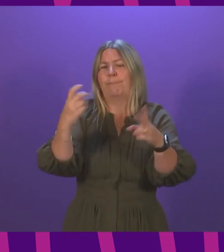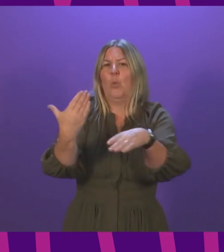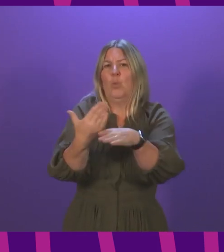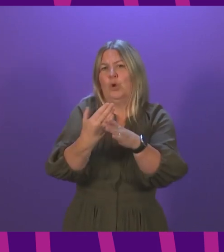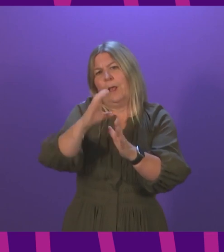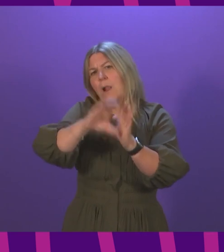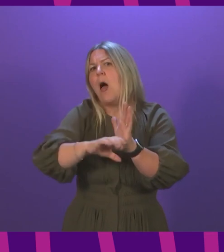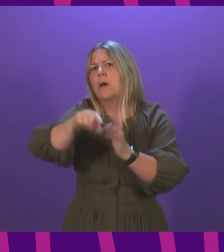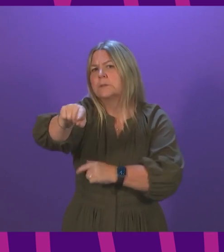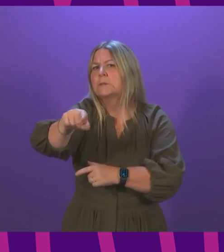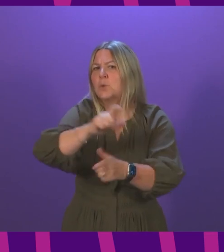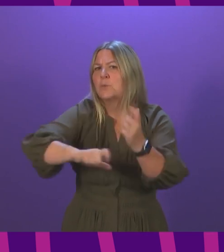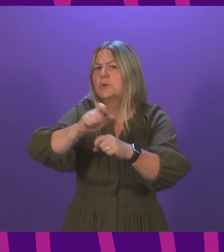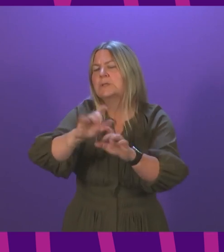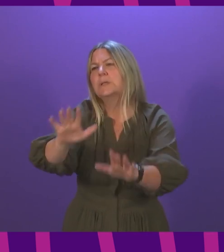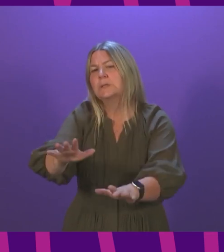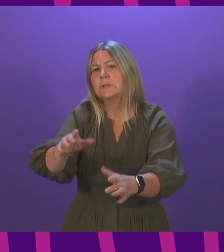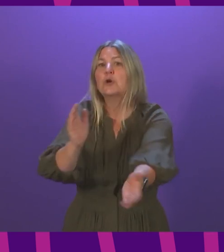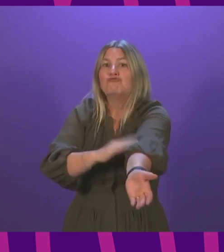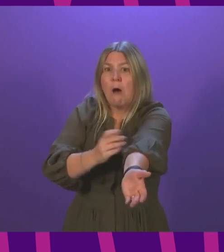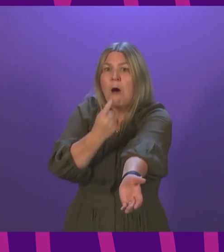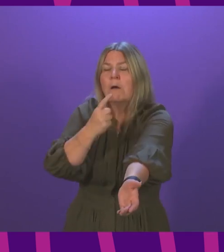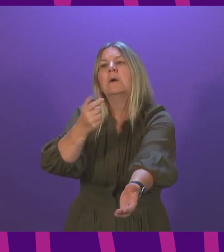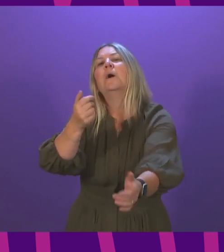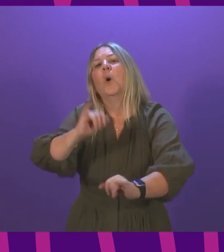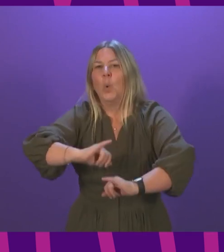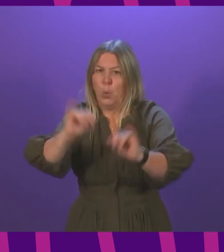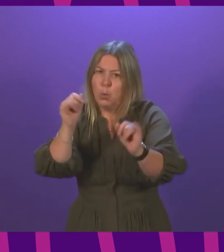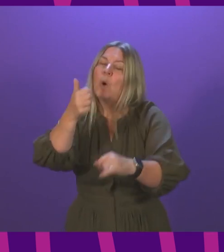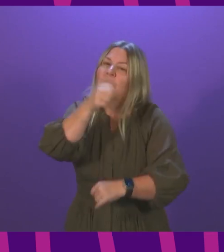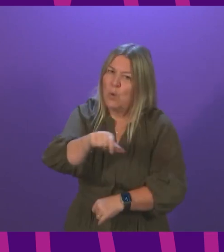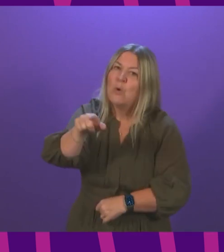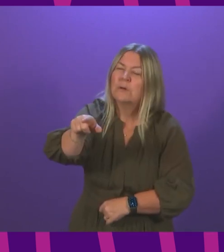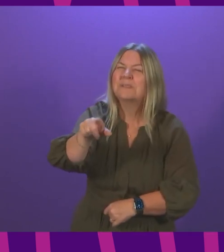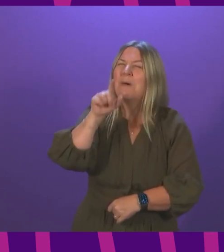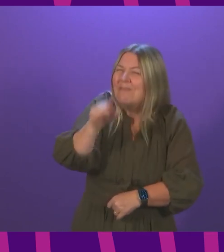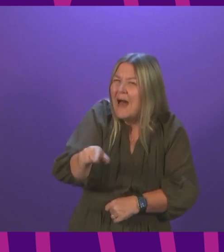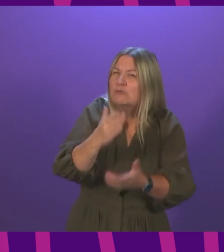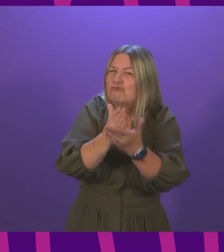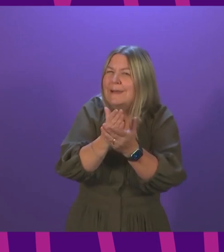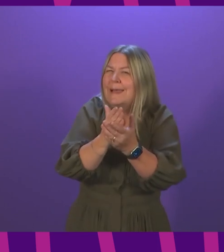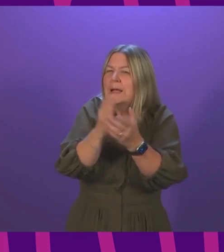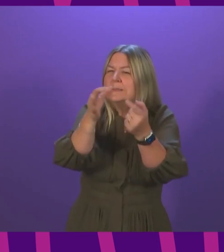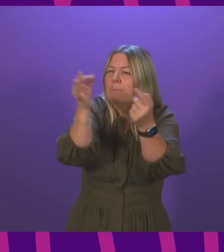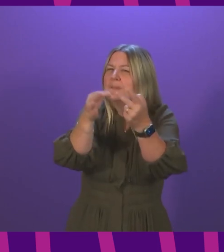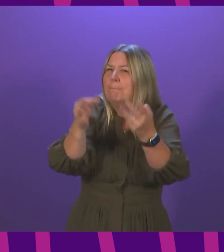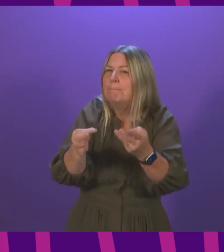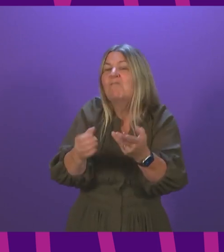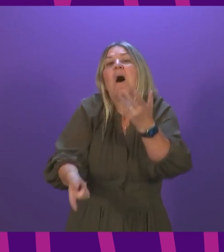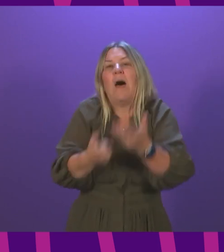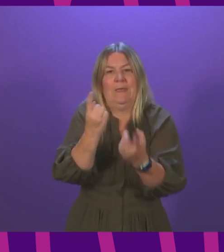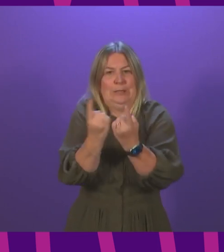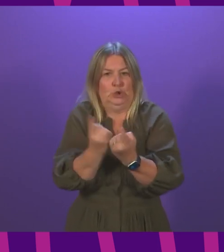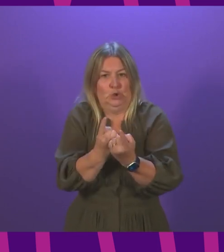drugs. Indeed, drug misuse can, in some cases, be a symptom of deeper issues. Poverty,